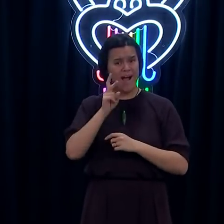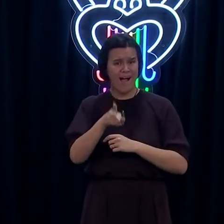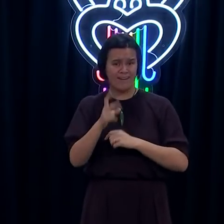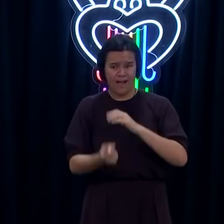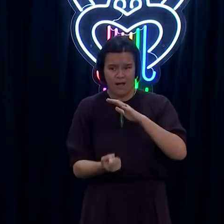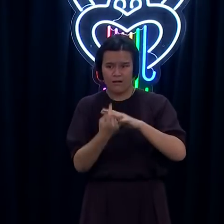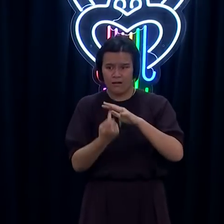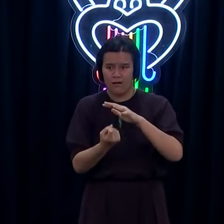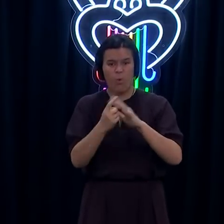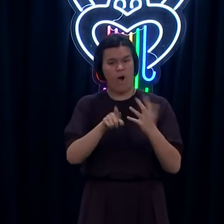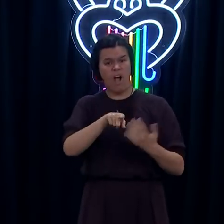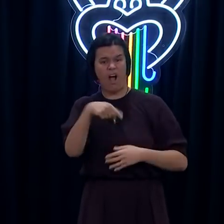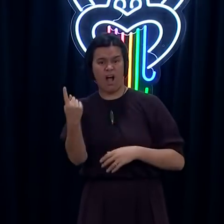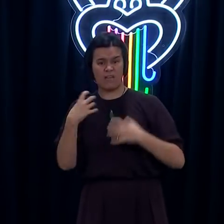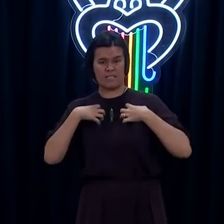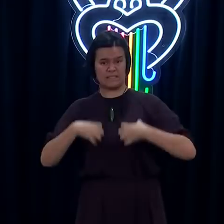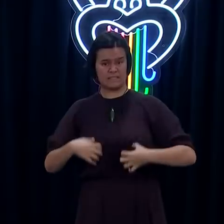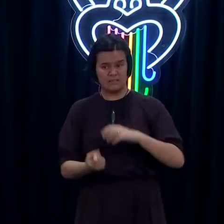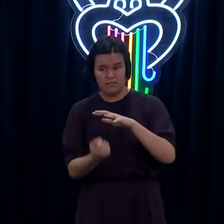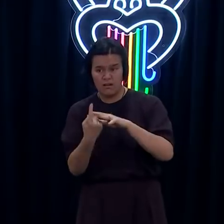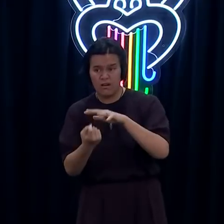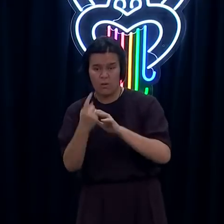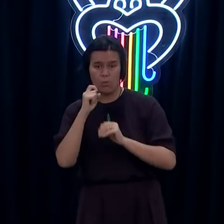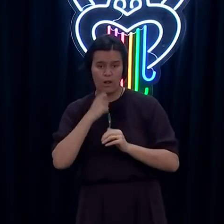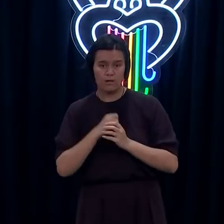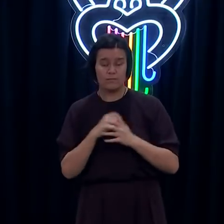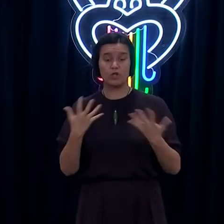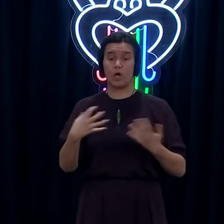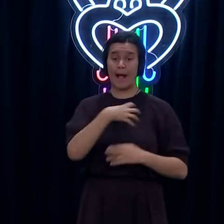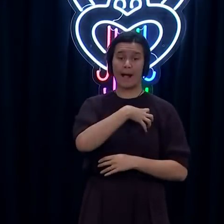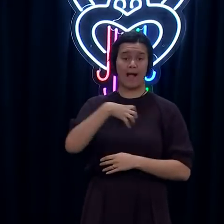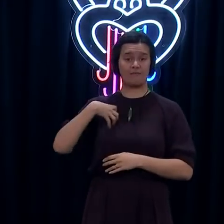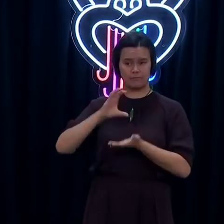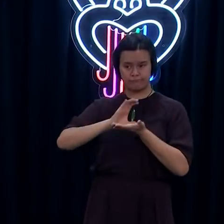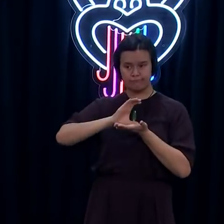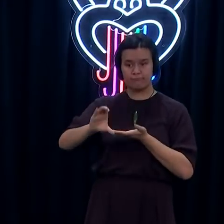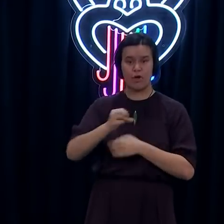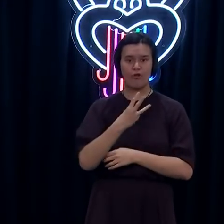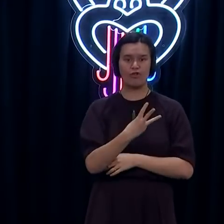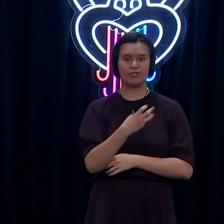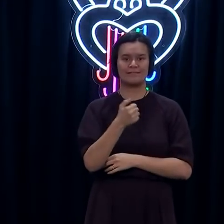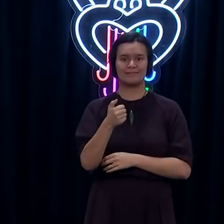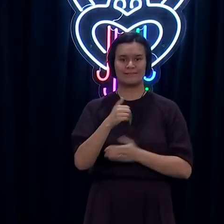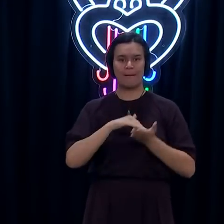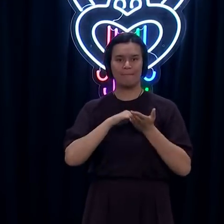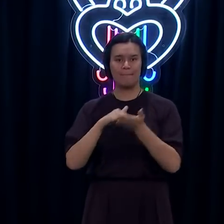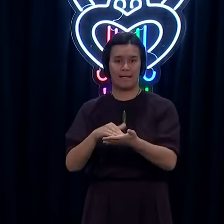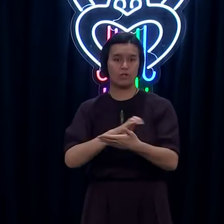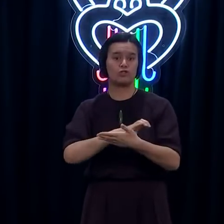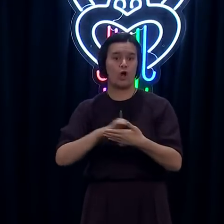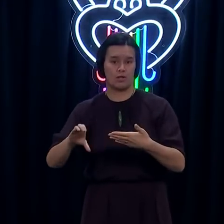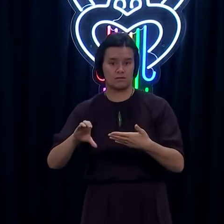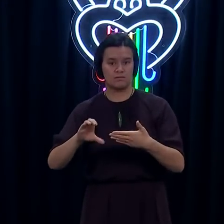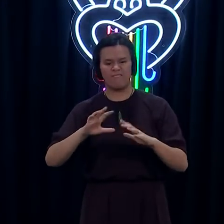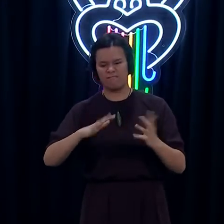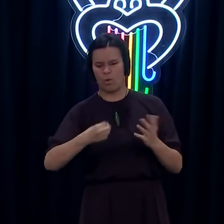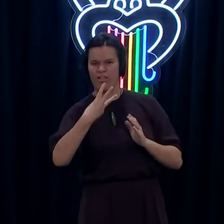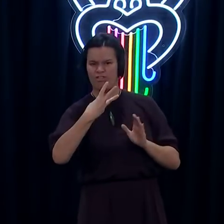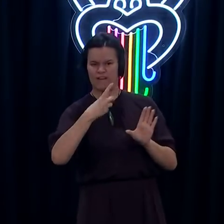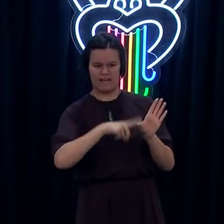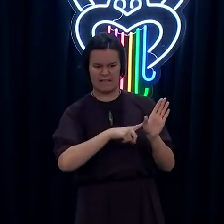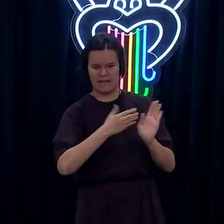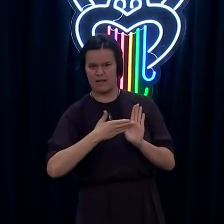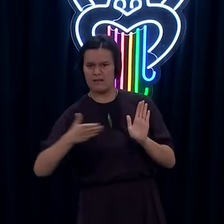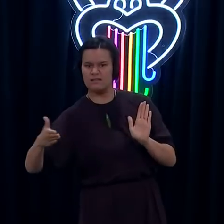state of preparedness. So the government is announcing today an investment of $36 million over the next three years in an infectious